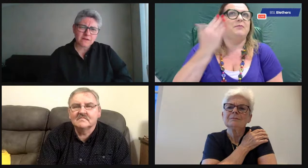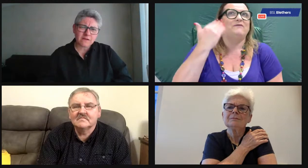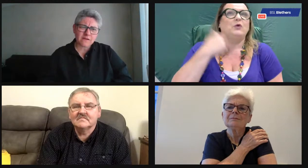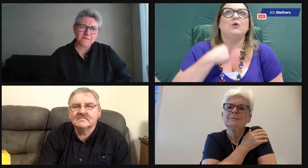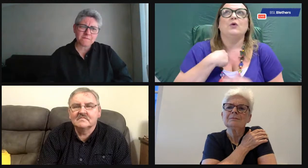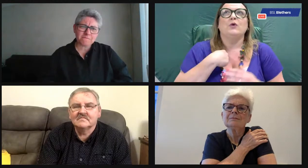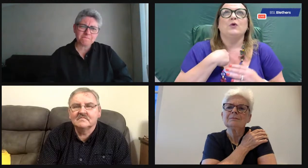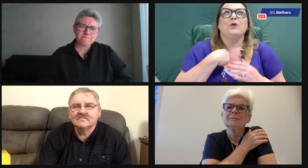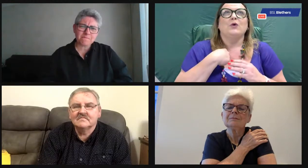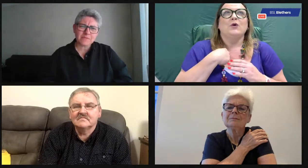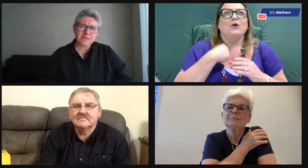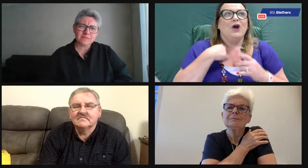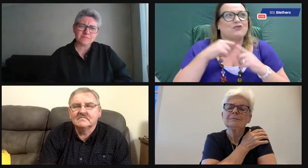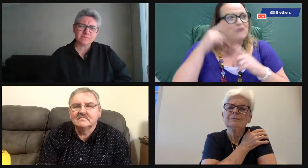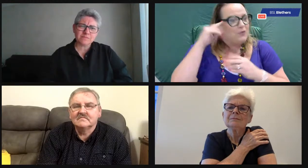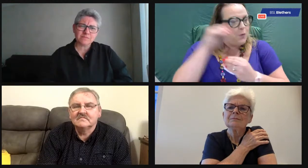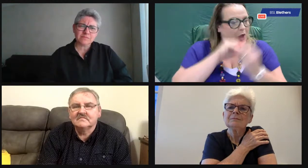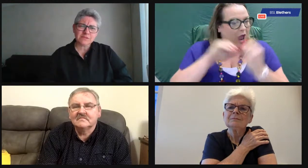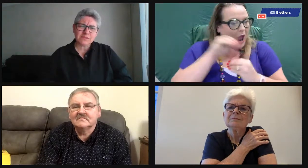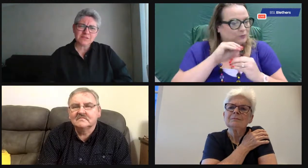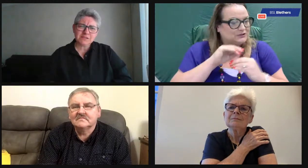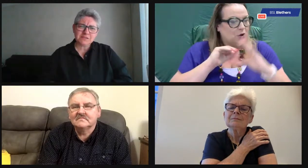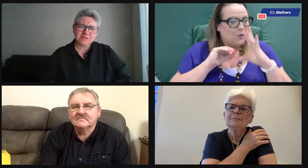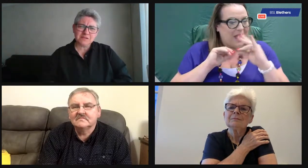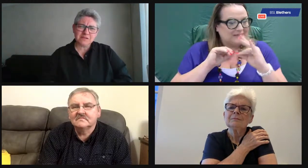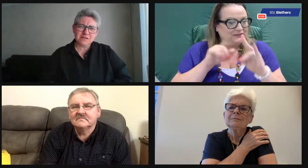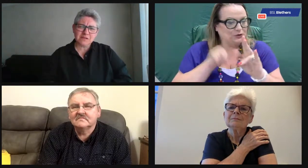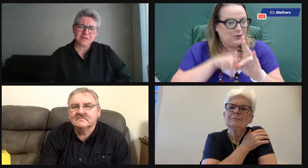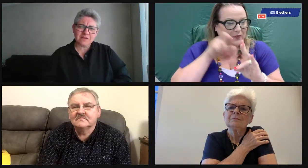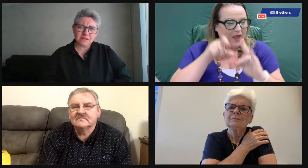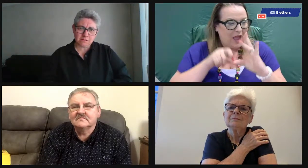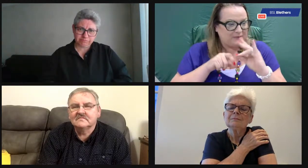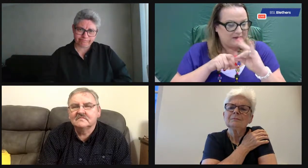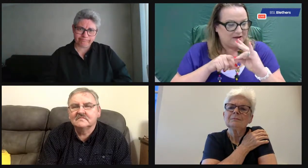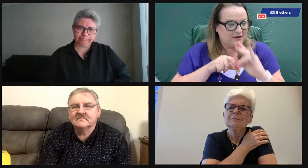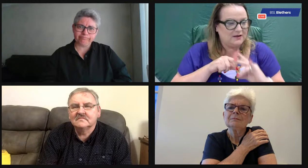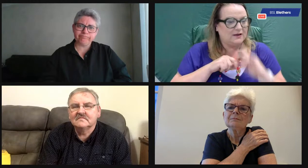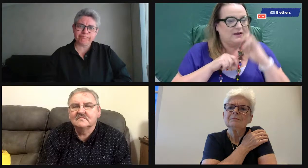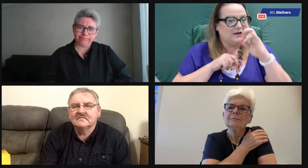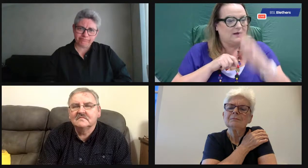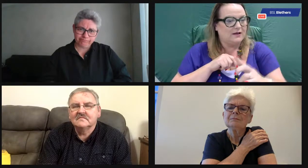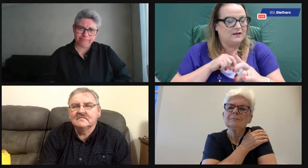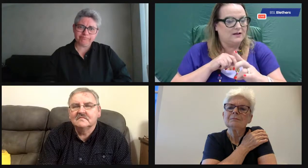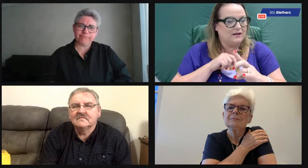a week would you be involved? Ooh, let's think. I need to try and work this out. Wednesday was the youth club